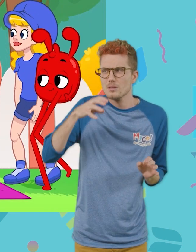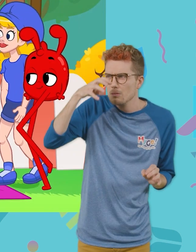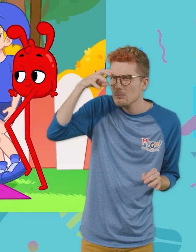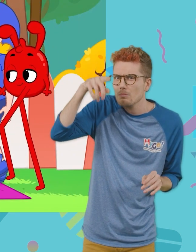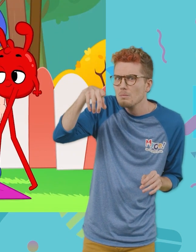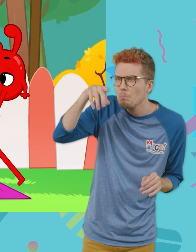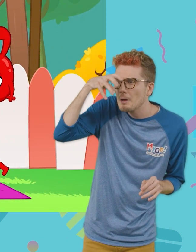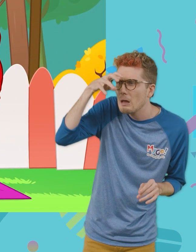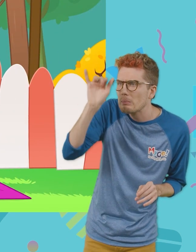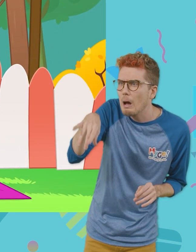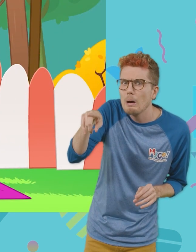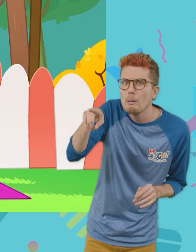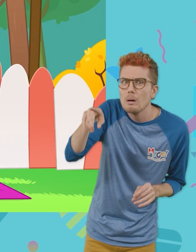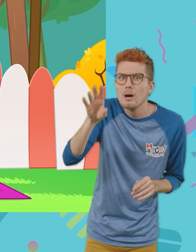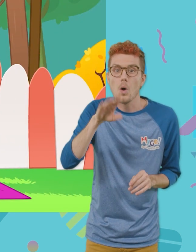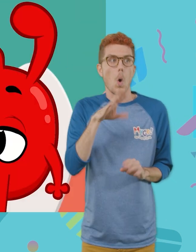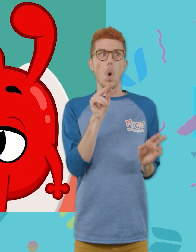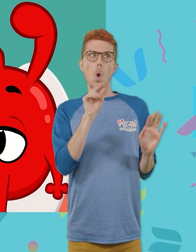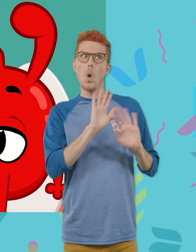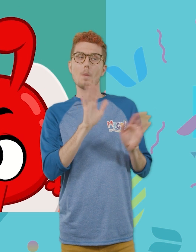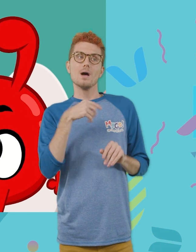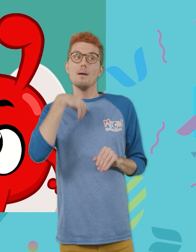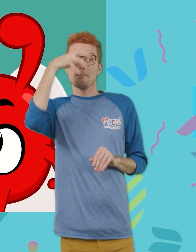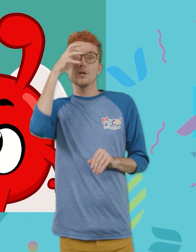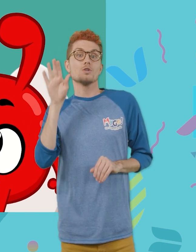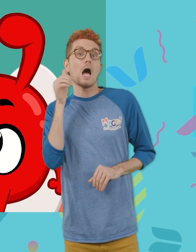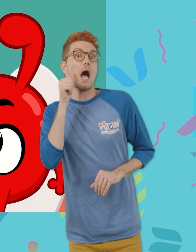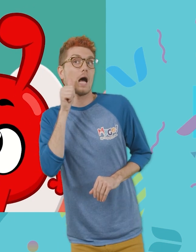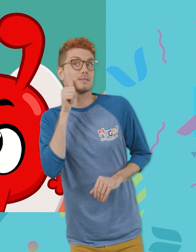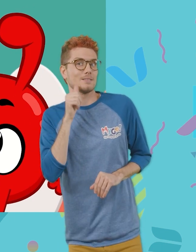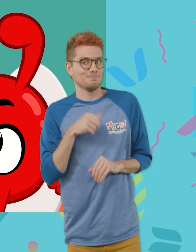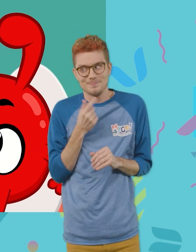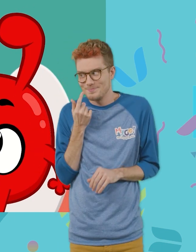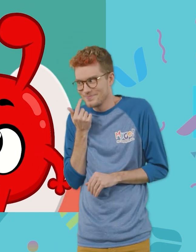Mila? Is that you? Oh no! I'm Mila's aunt!